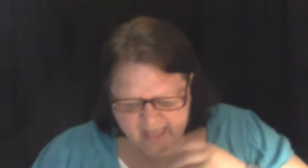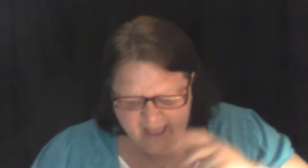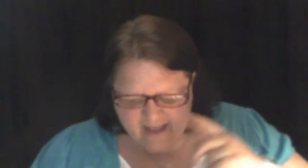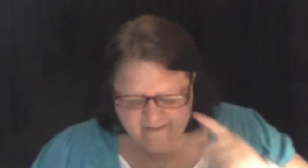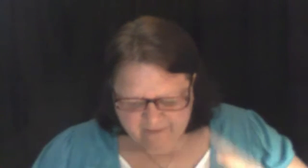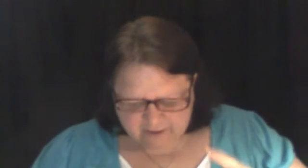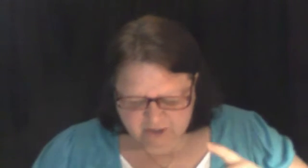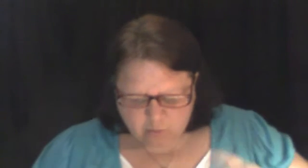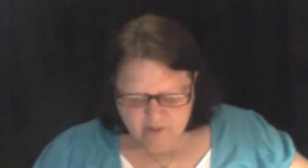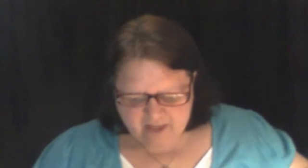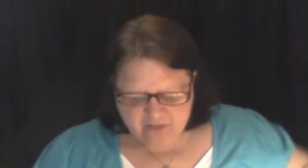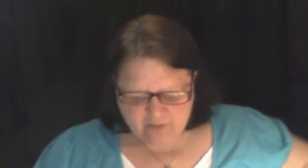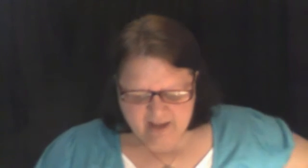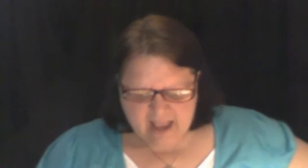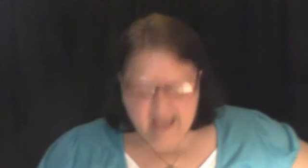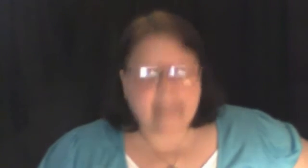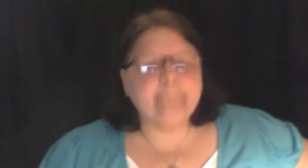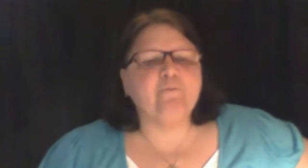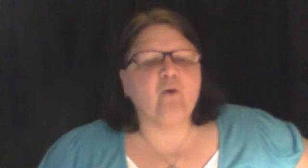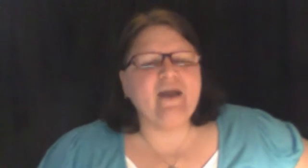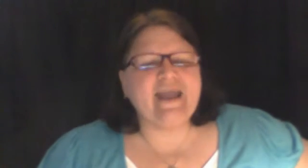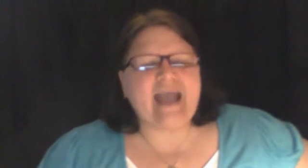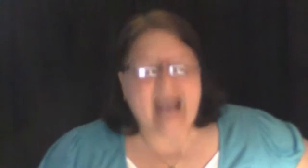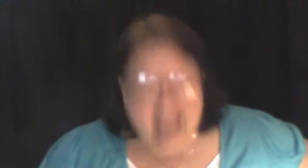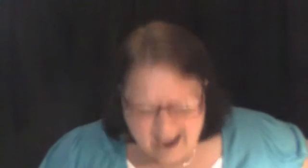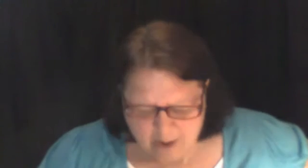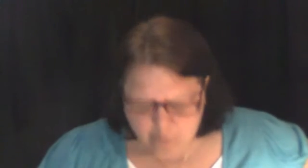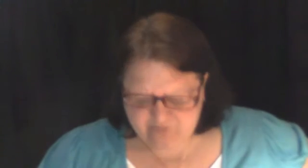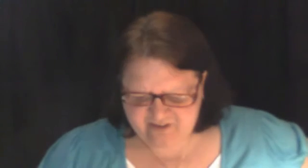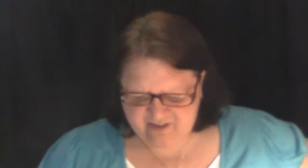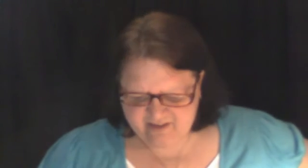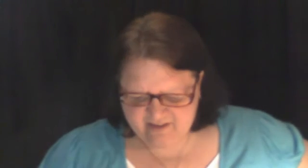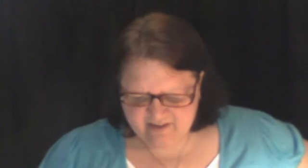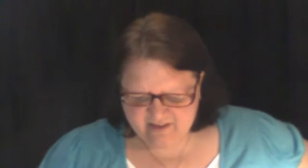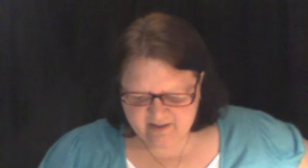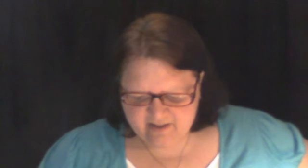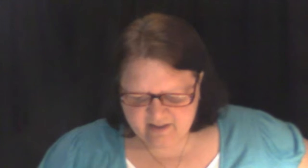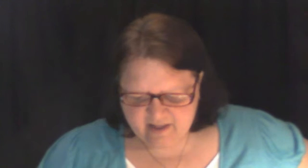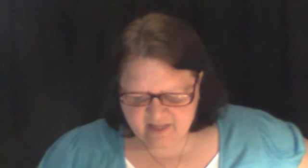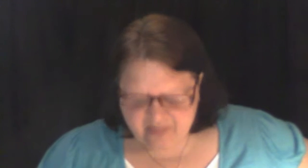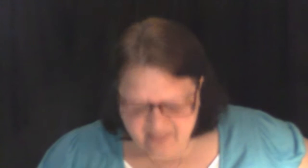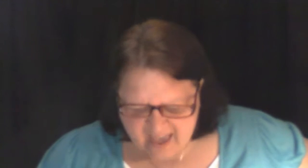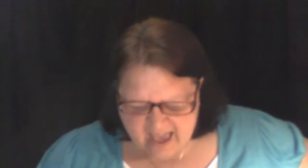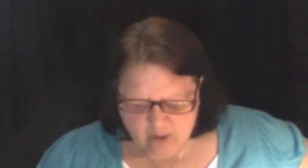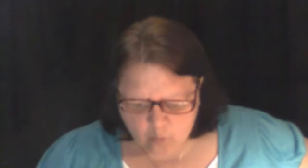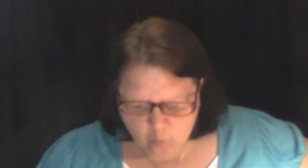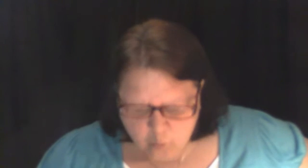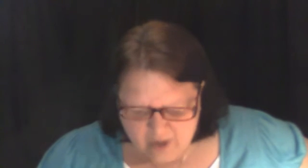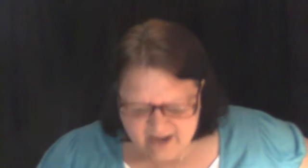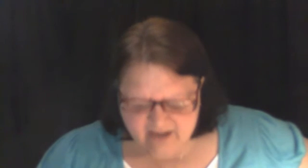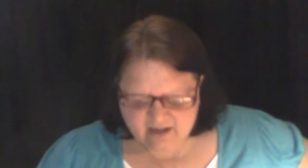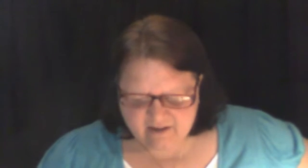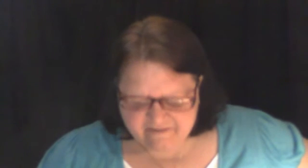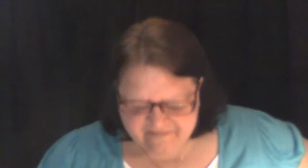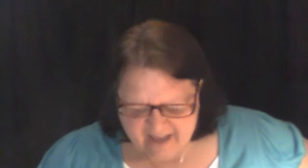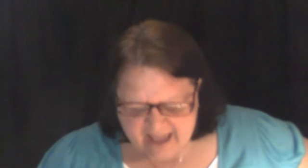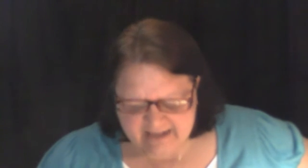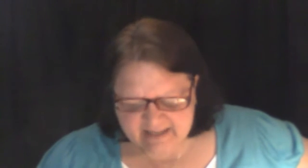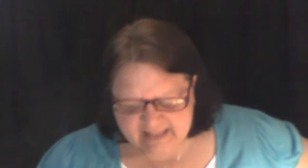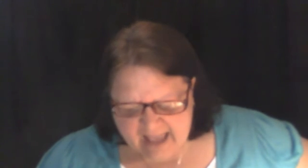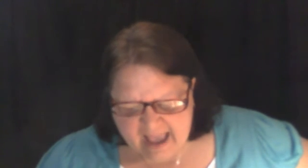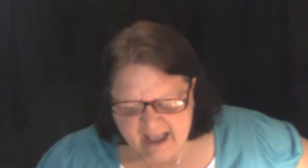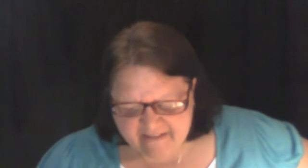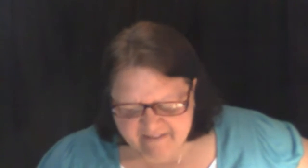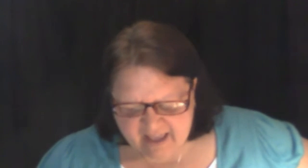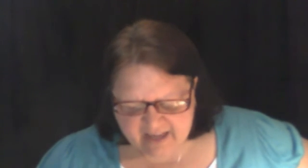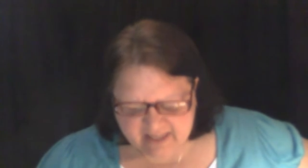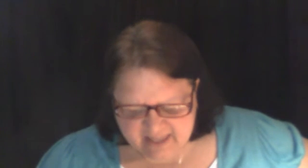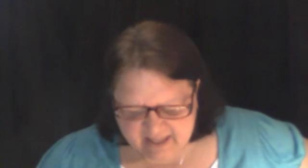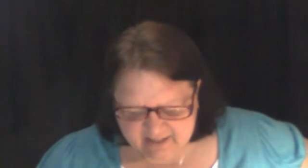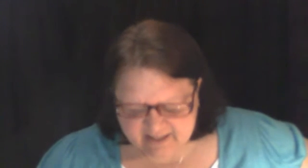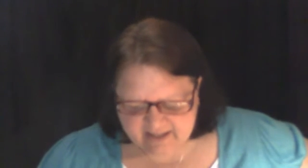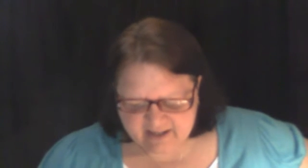verse 23, and bring out that wheat fattened calf and kill it